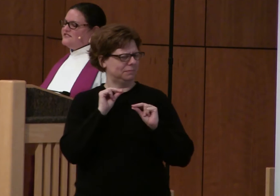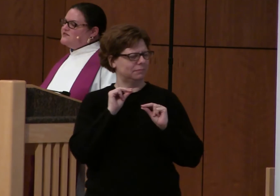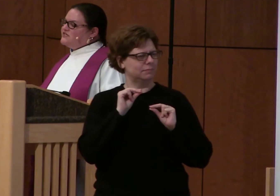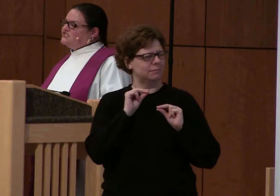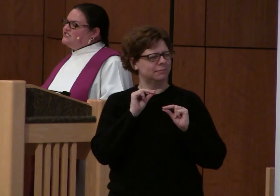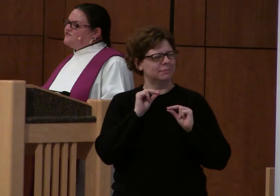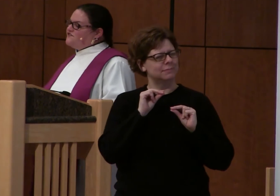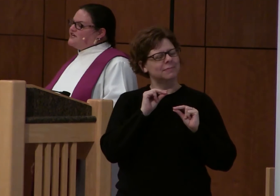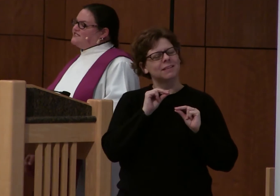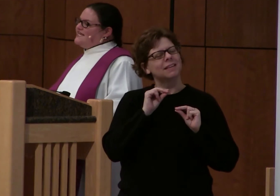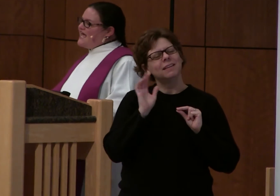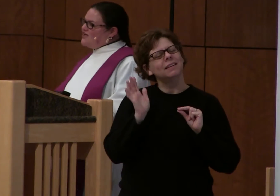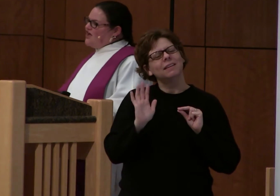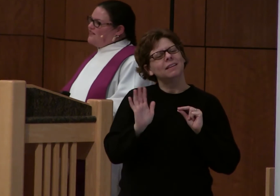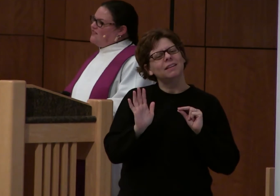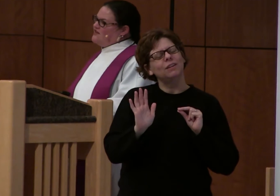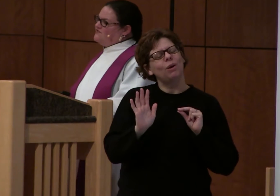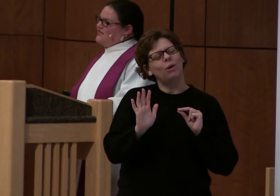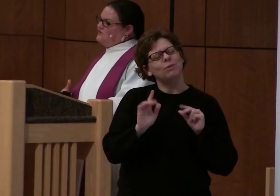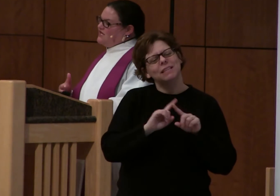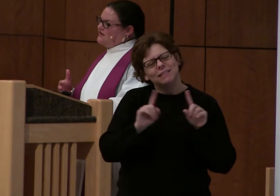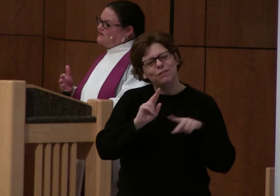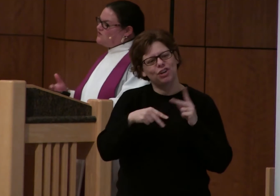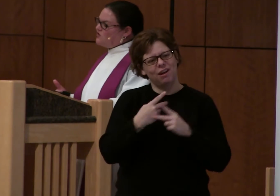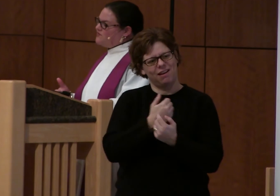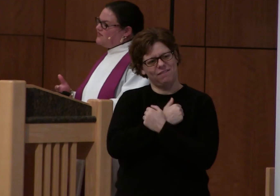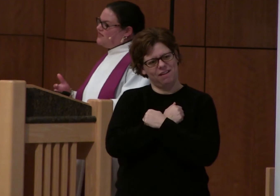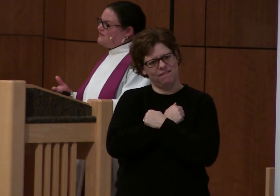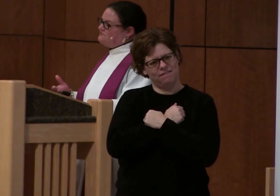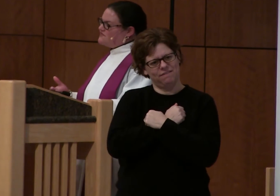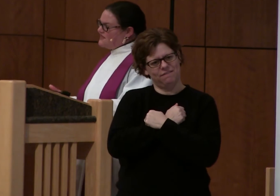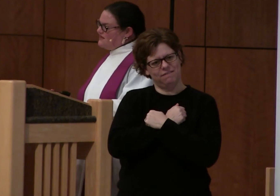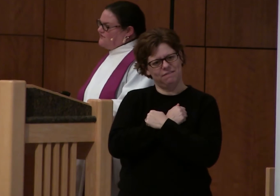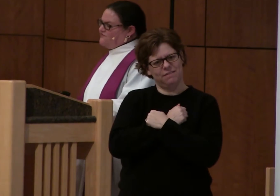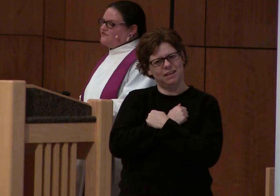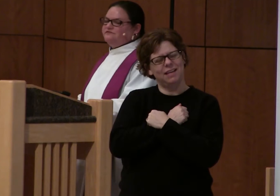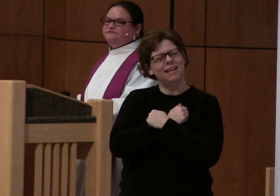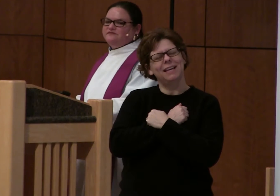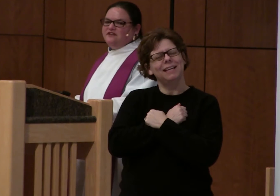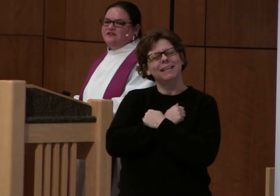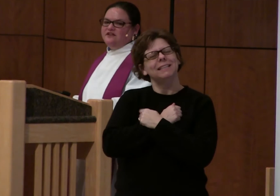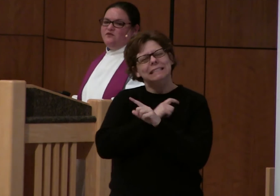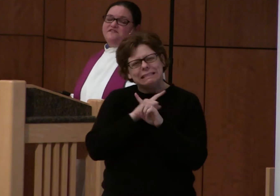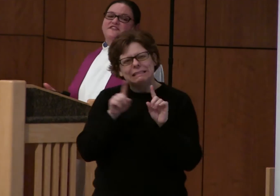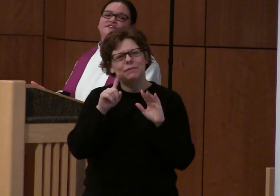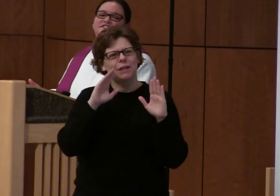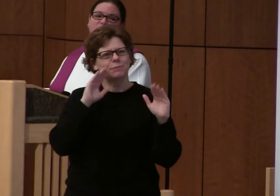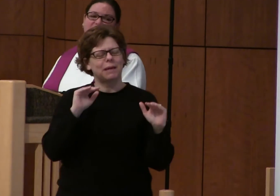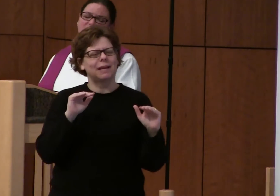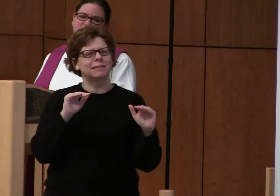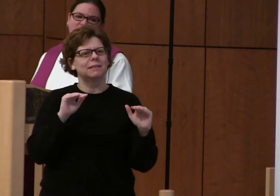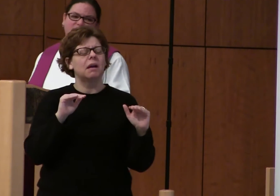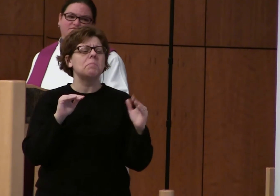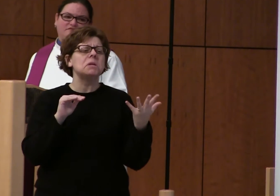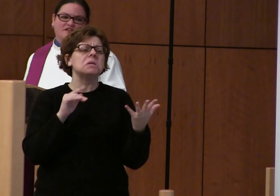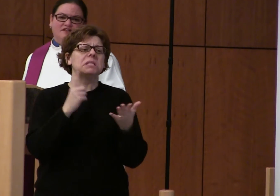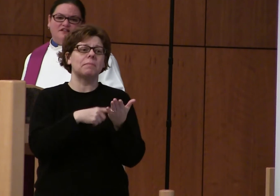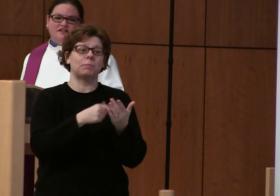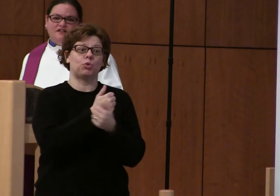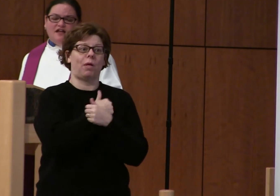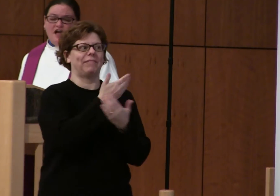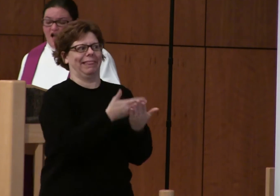This is a much different take on love than we normally think of. We have things that we love.